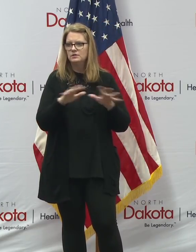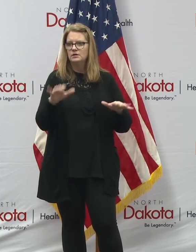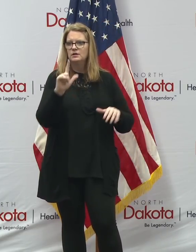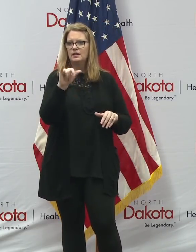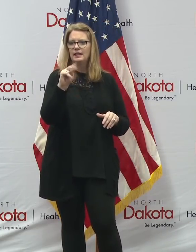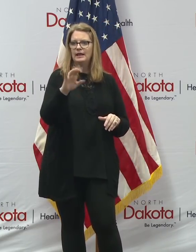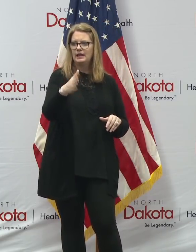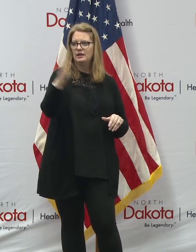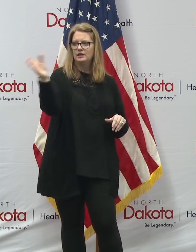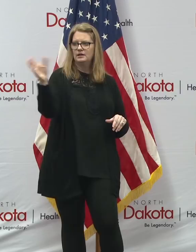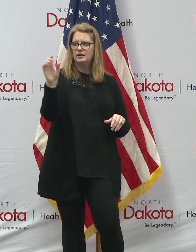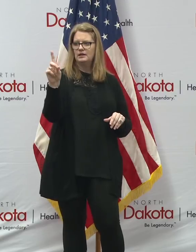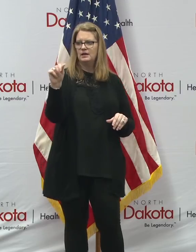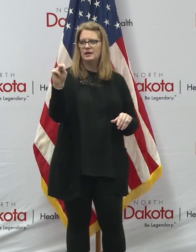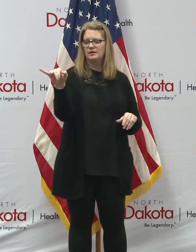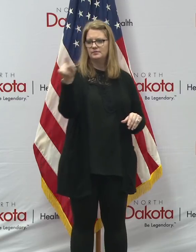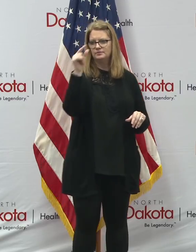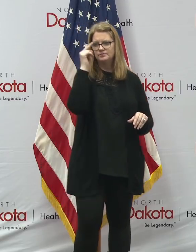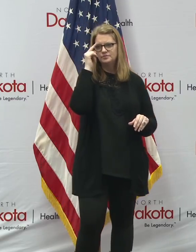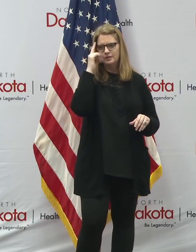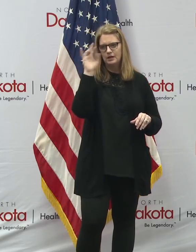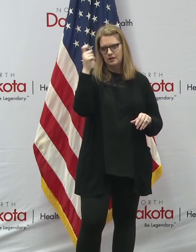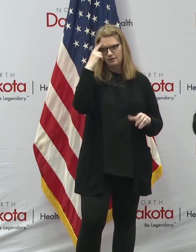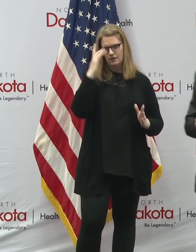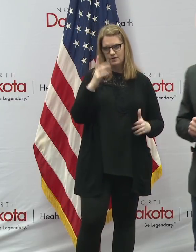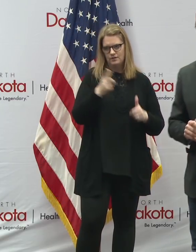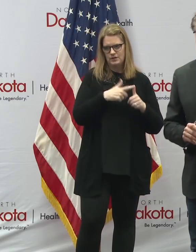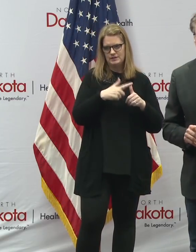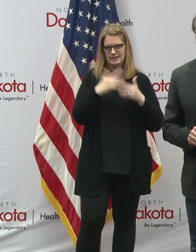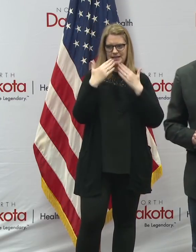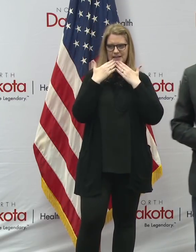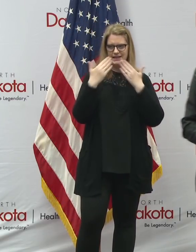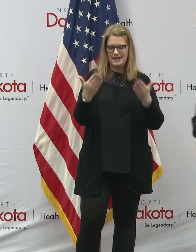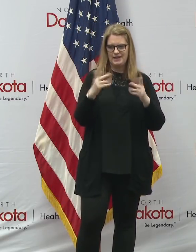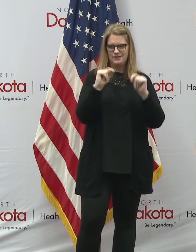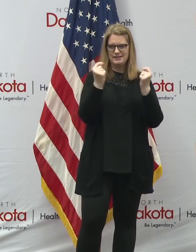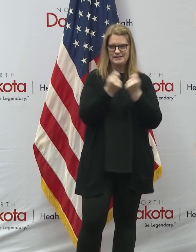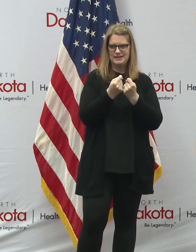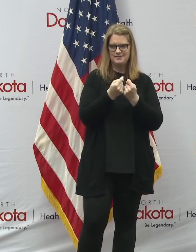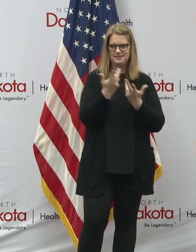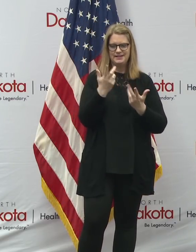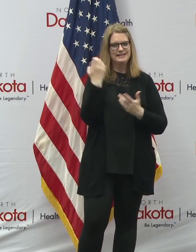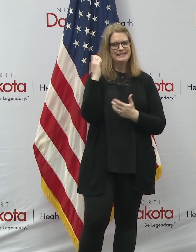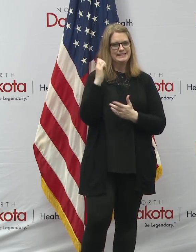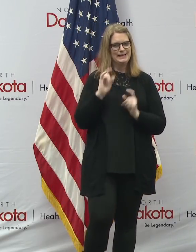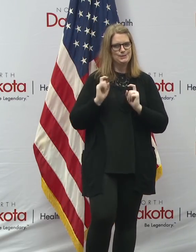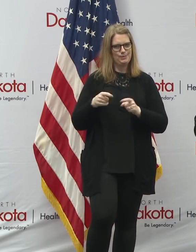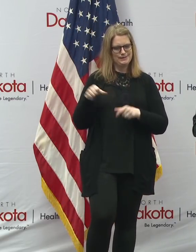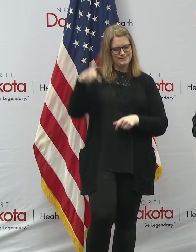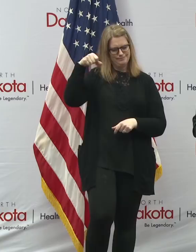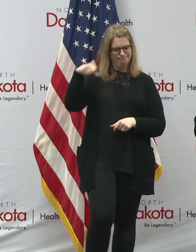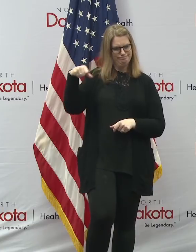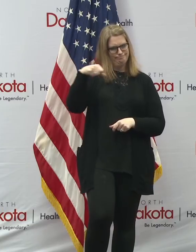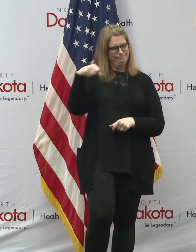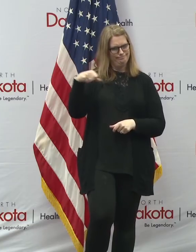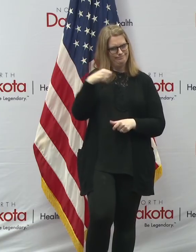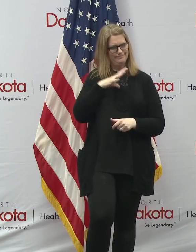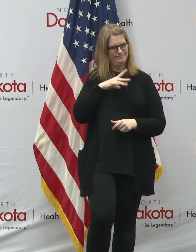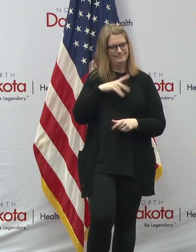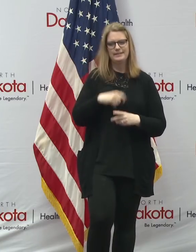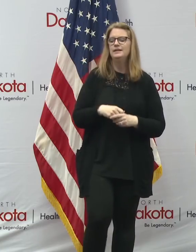Lane, and then one online. Governor, first, I just want to say thank you to you and the team for the little Easter presence. was appreciated.